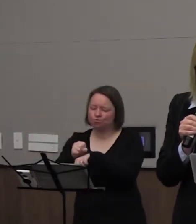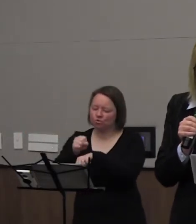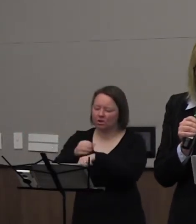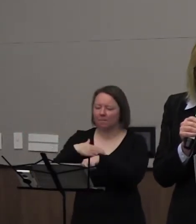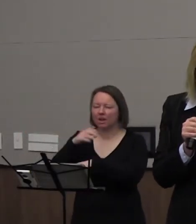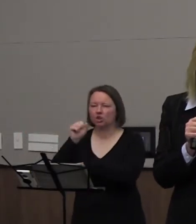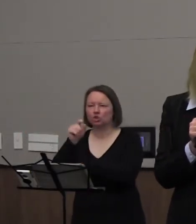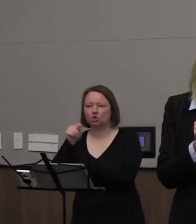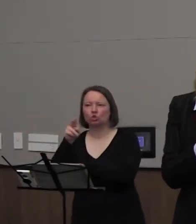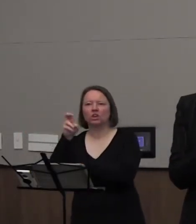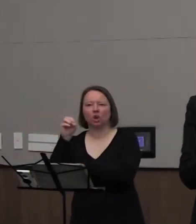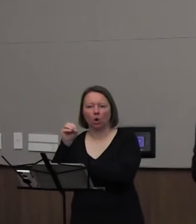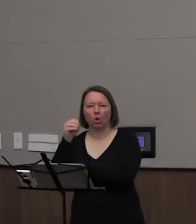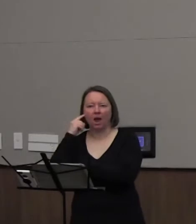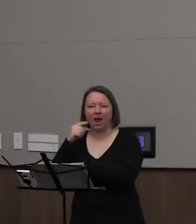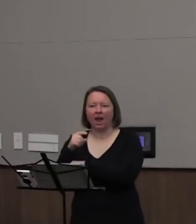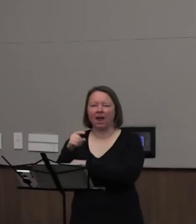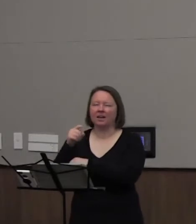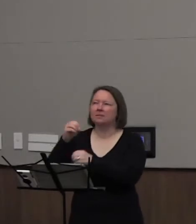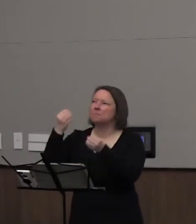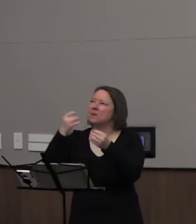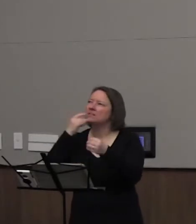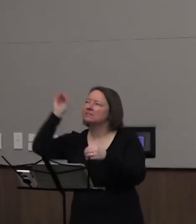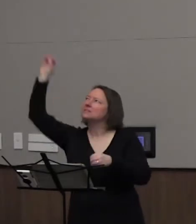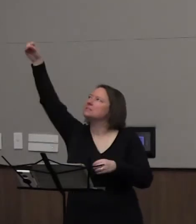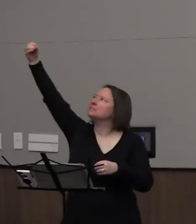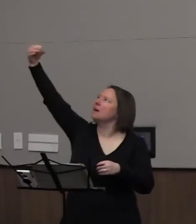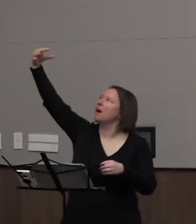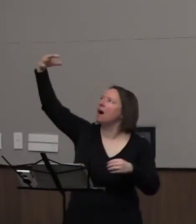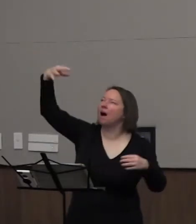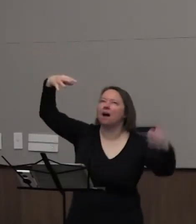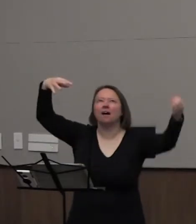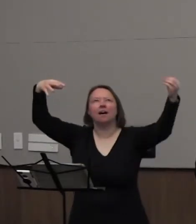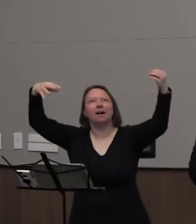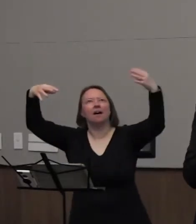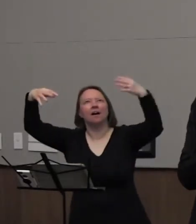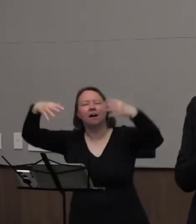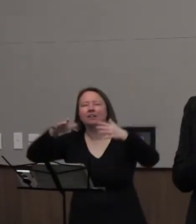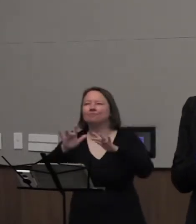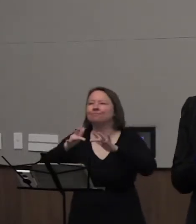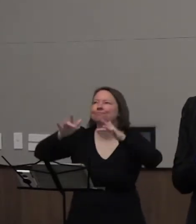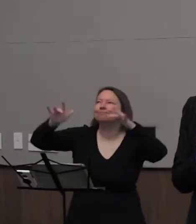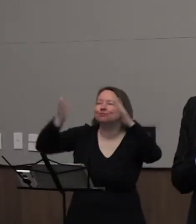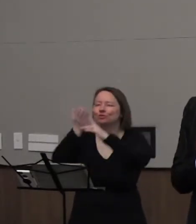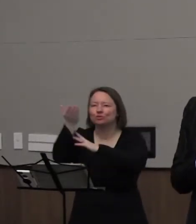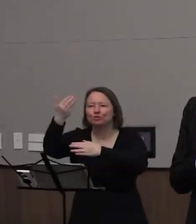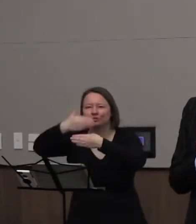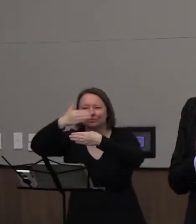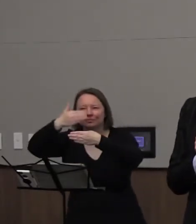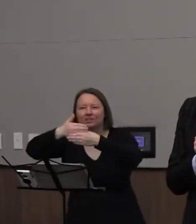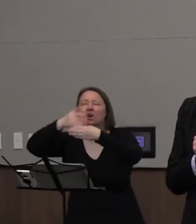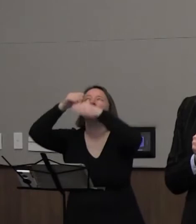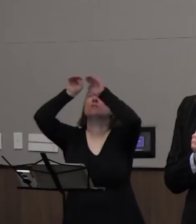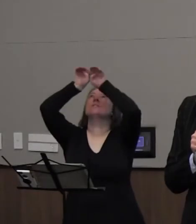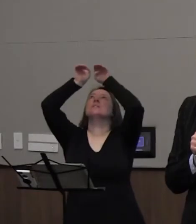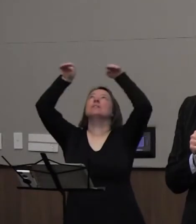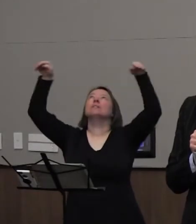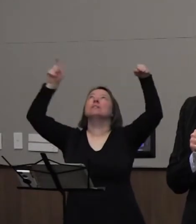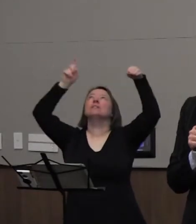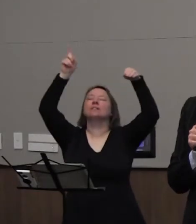in my studio as a kaleidoscope of rays from the sun glimmered and reflected through the glass skylight over my head.